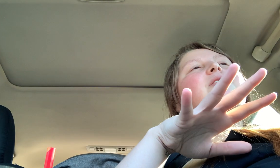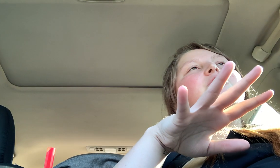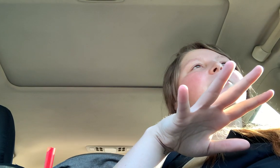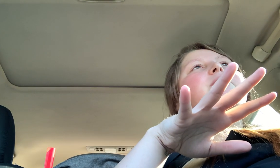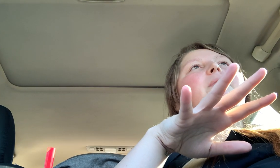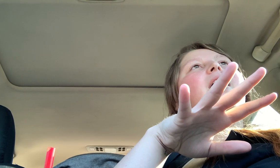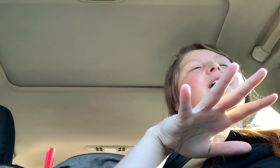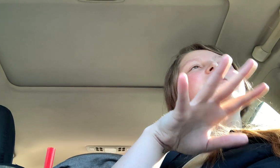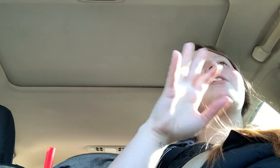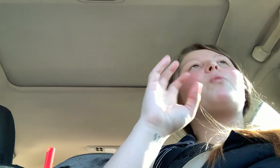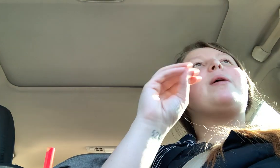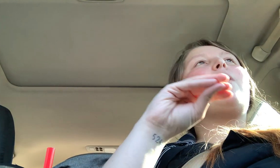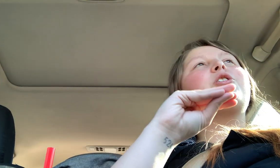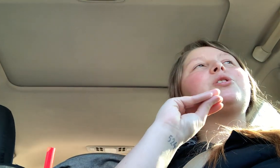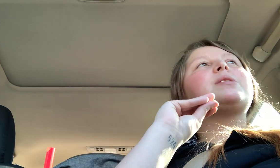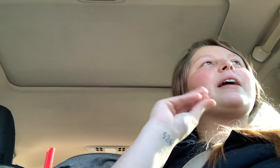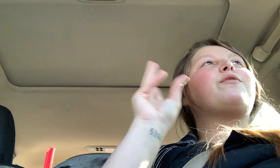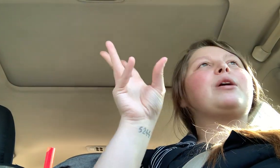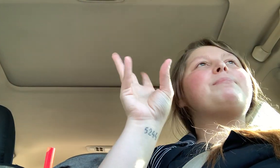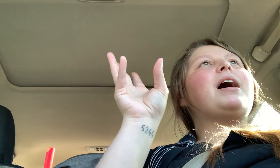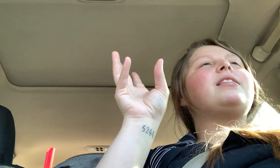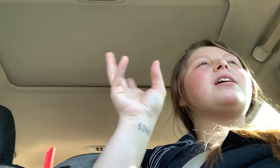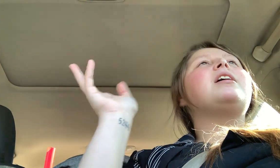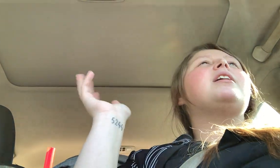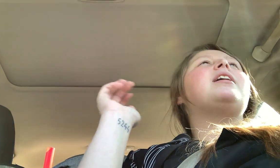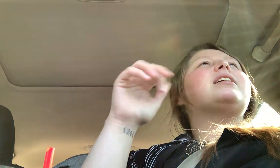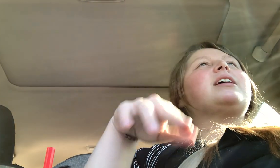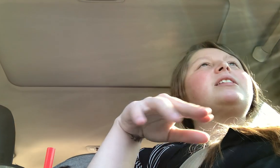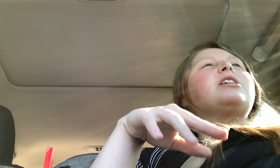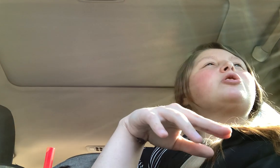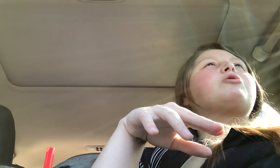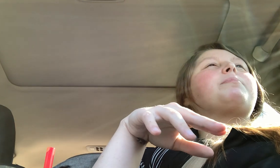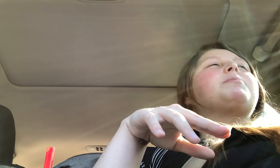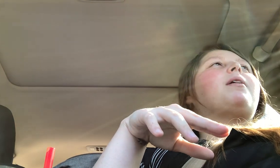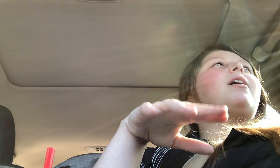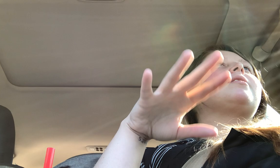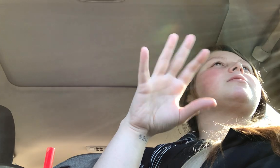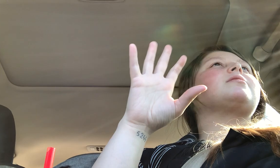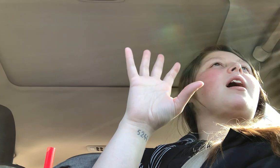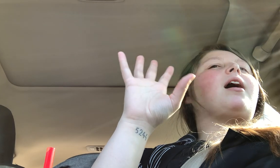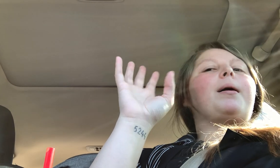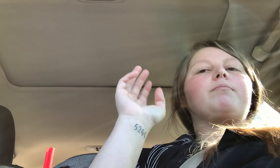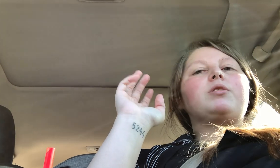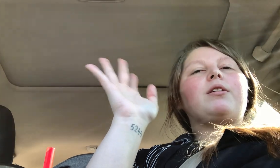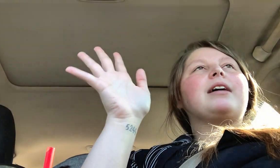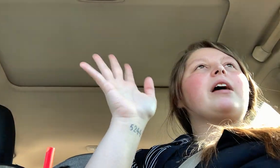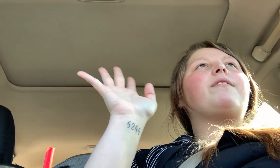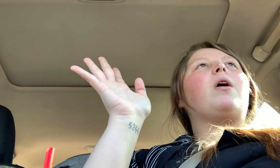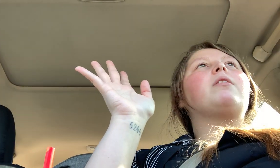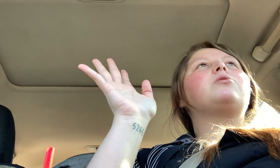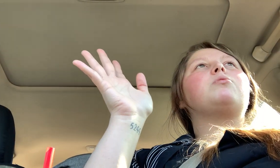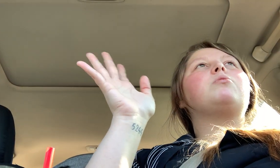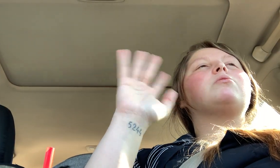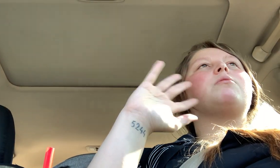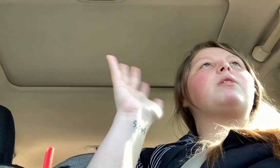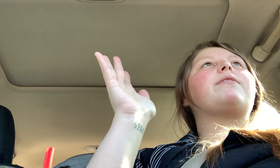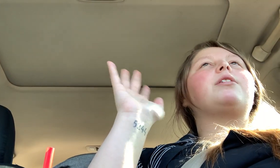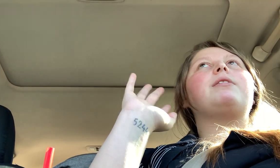the description box. The Weight Watchers like free month is linked in the description box. Um, so you guys have all the tools and whatever you